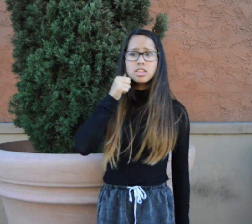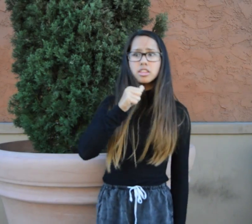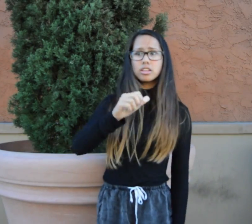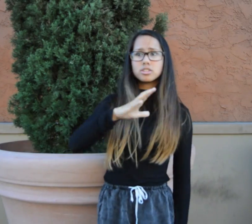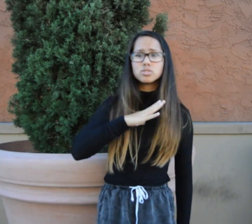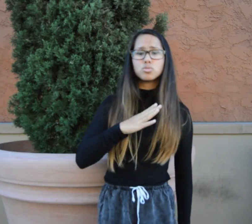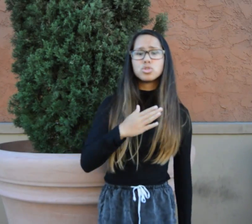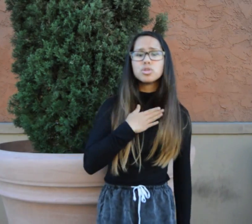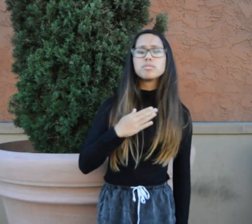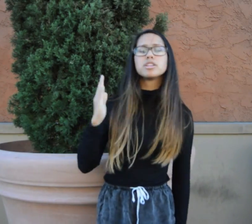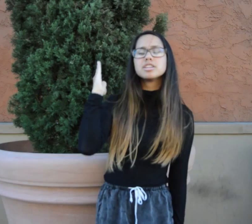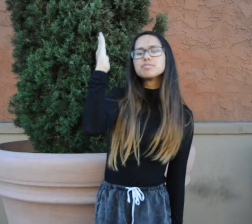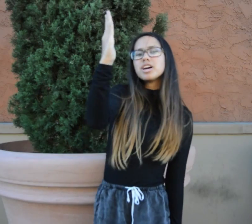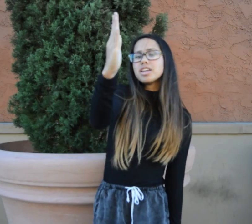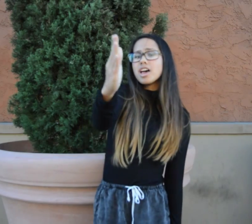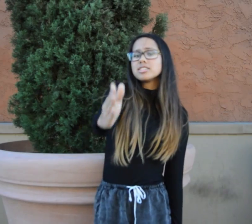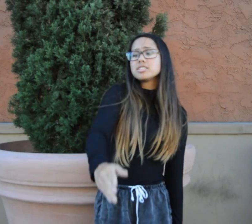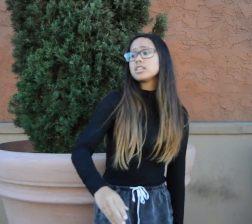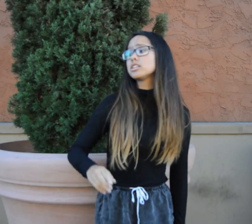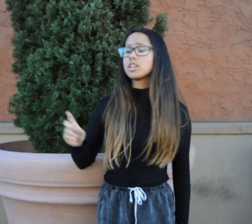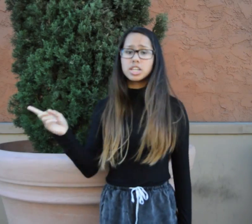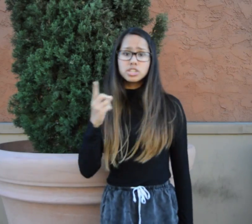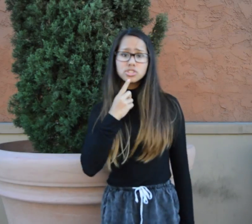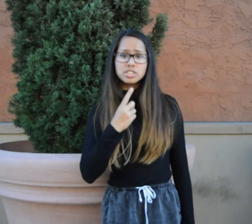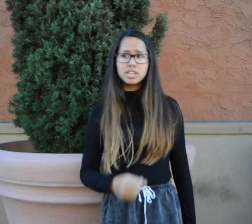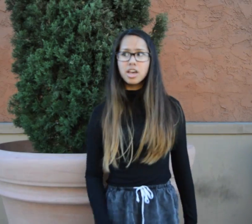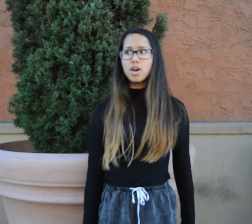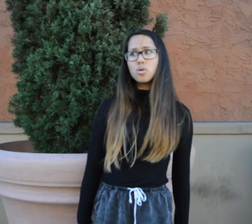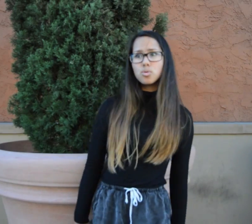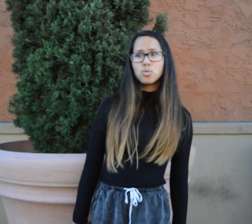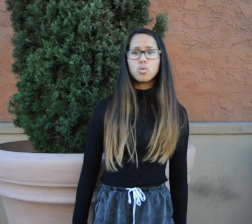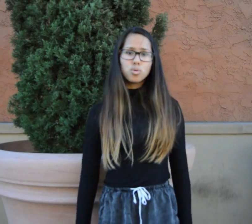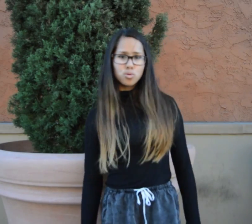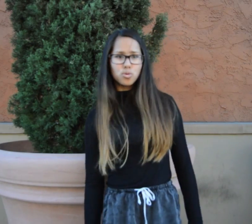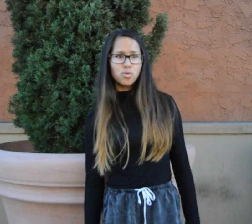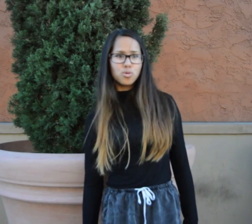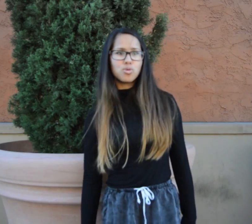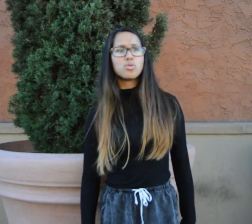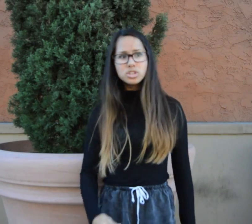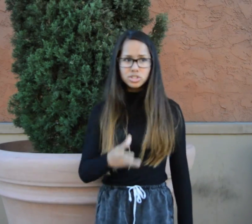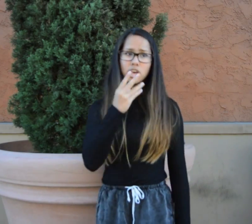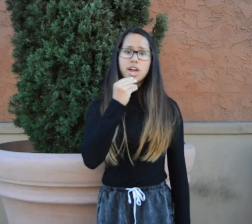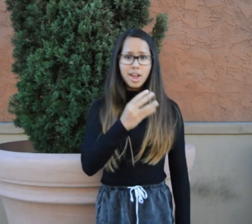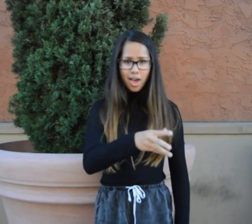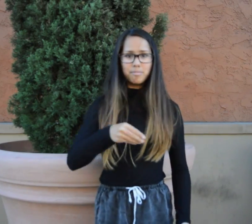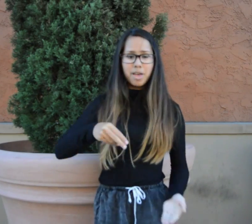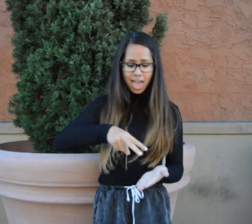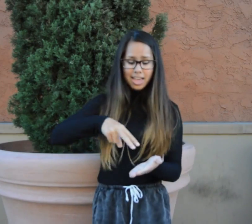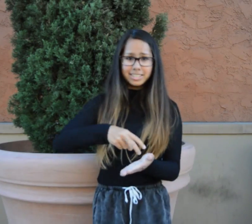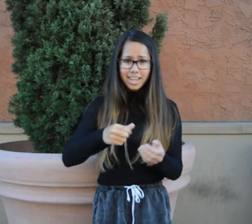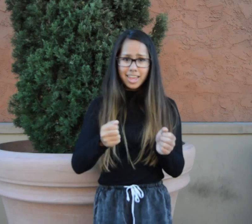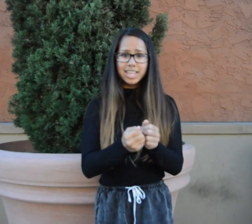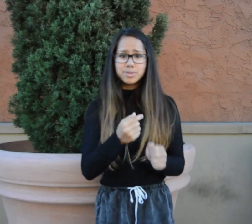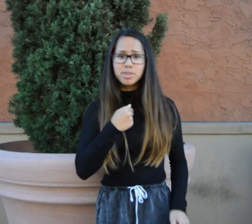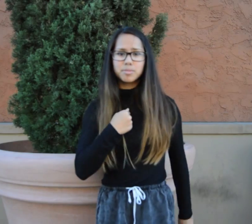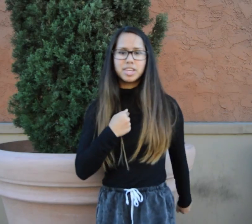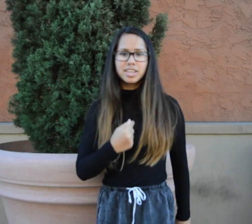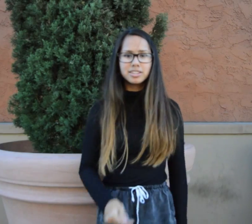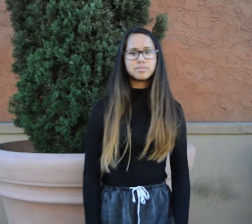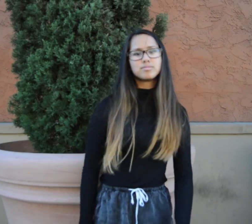This woman is my destiny She said, ooh, ooh Shout out and dance with me